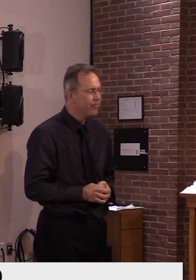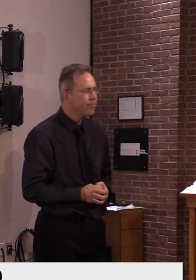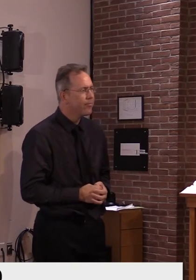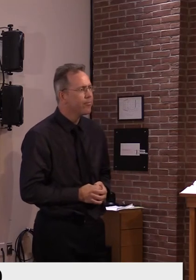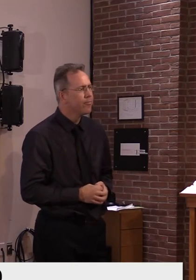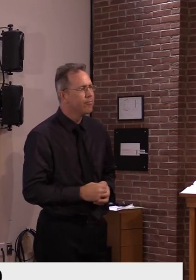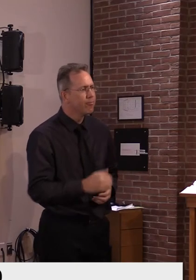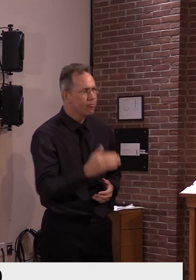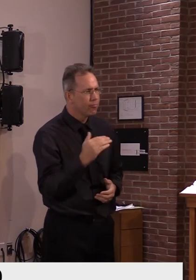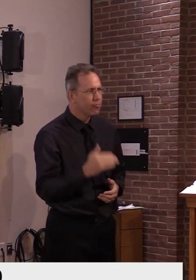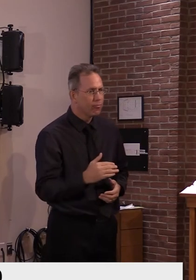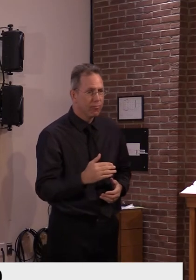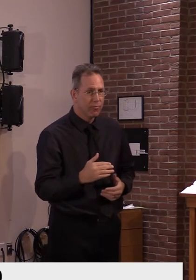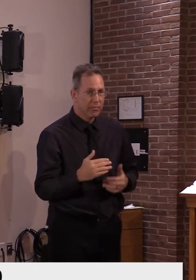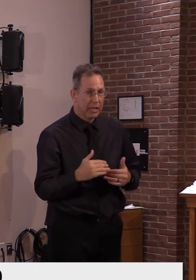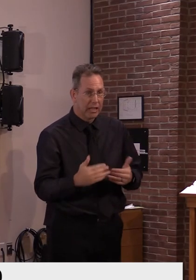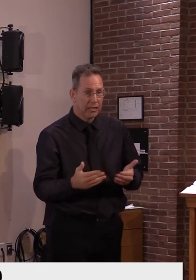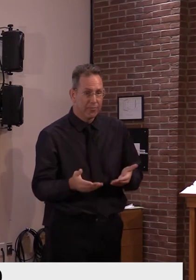Go ahead, Steve.